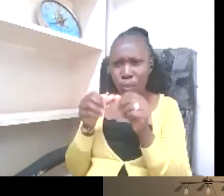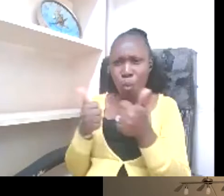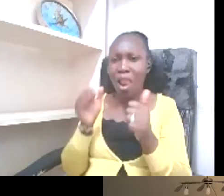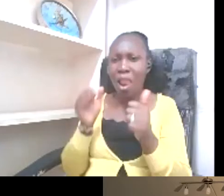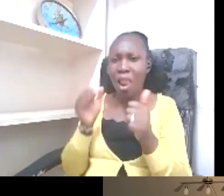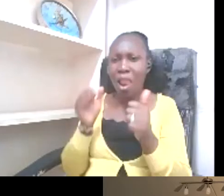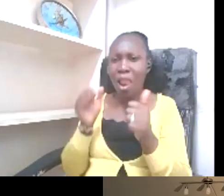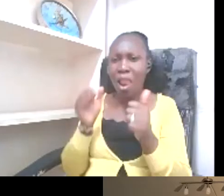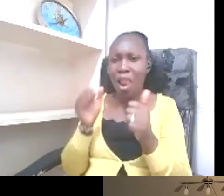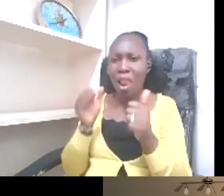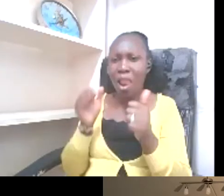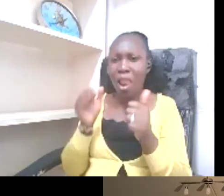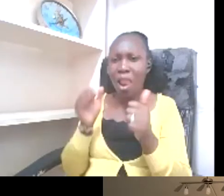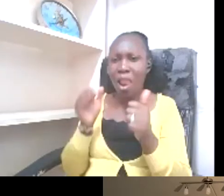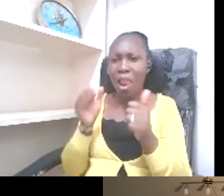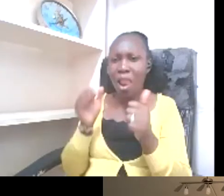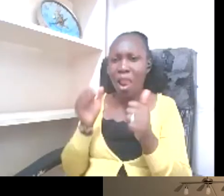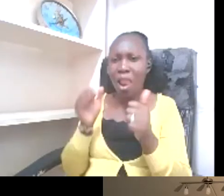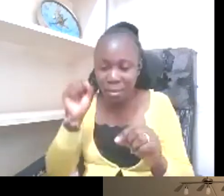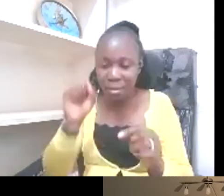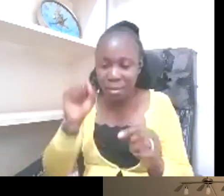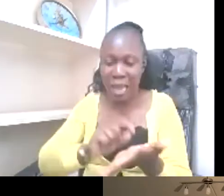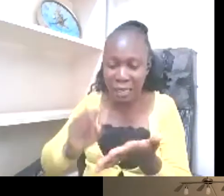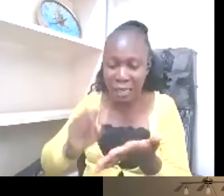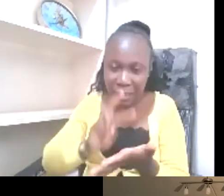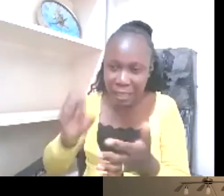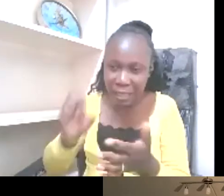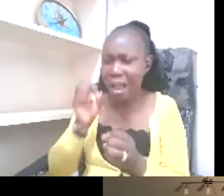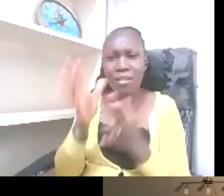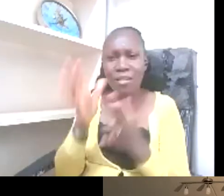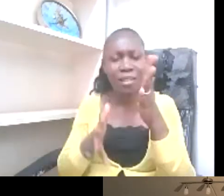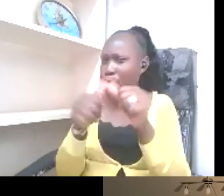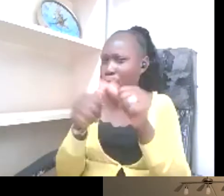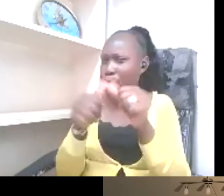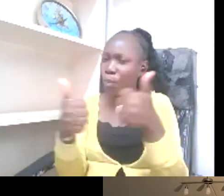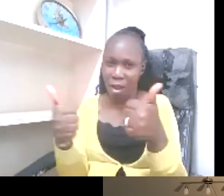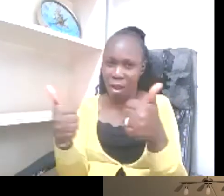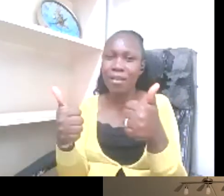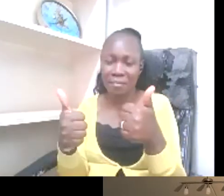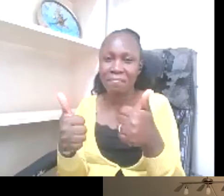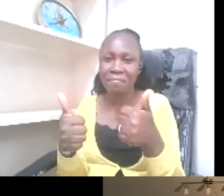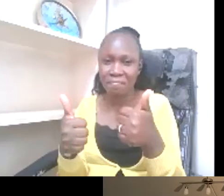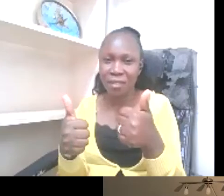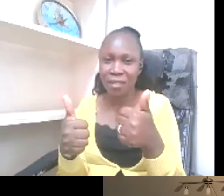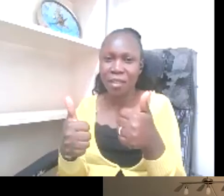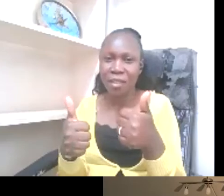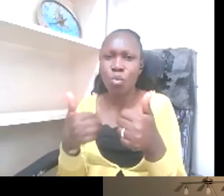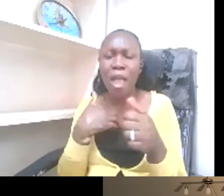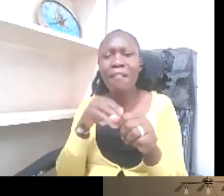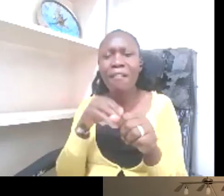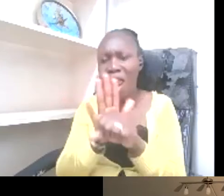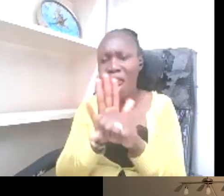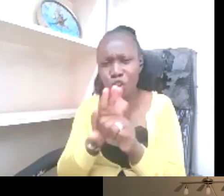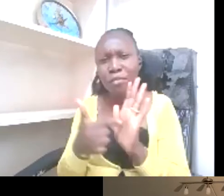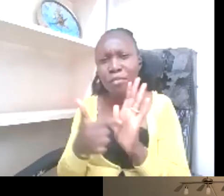isn't it? And there's many other examples that we could pull out also with the example of the waitress, even